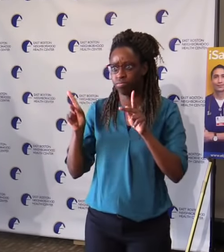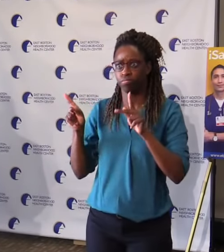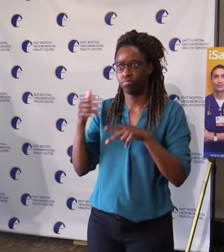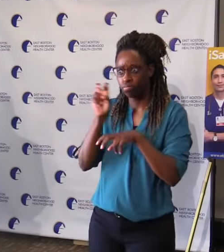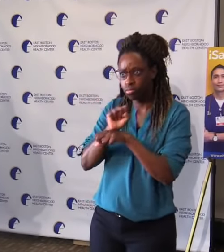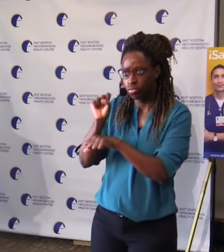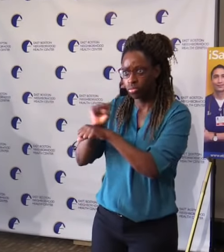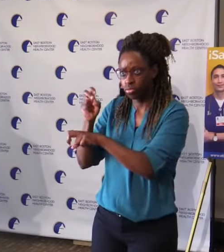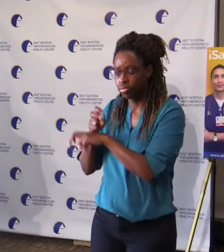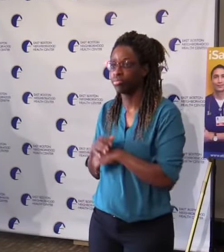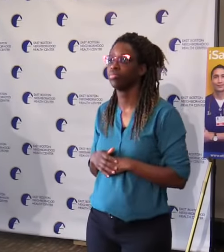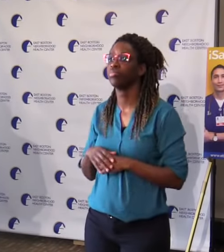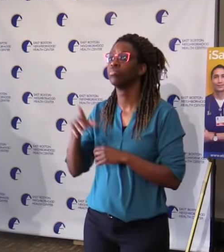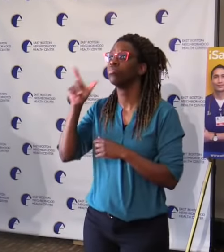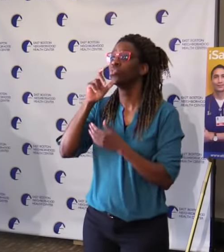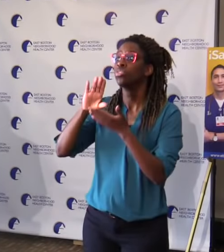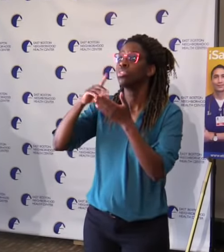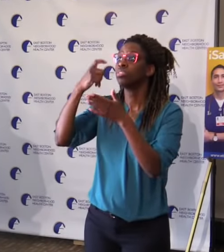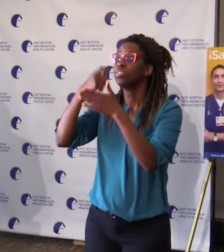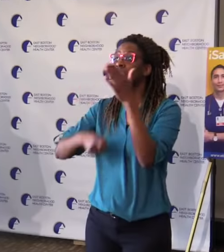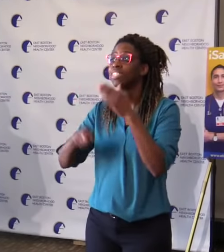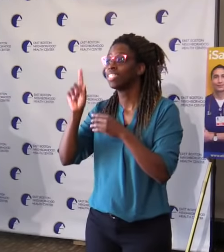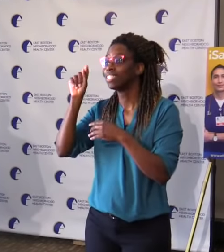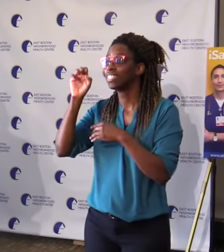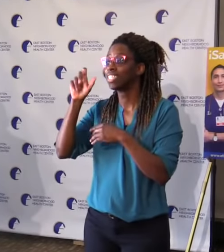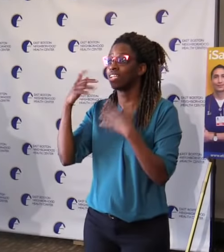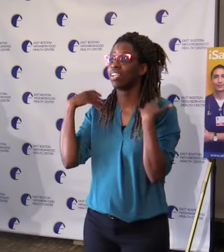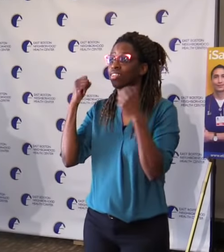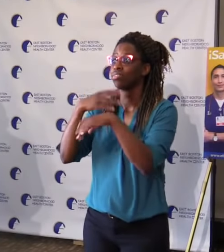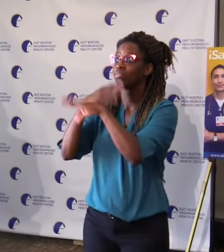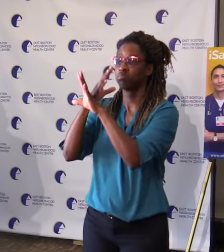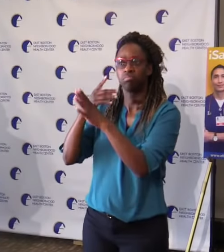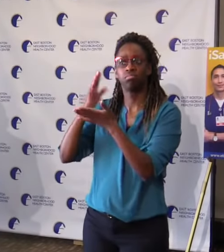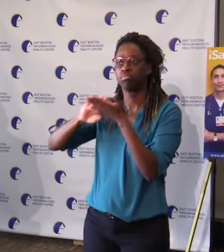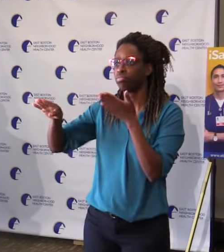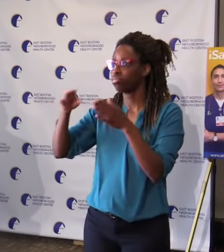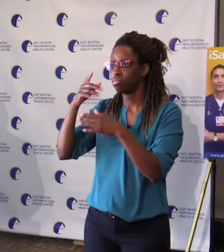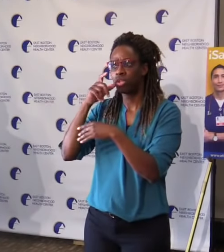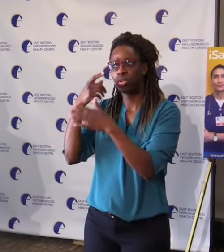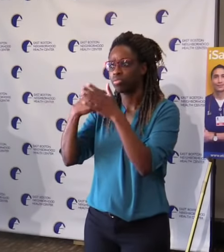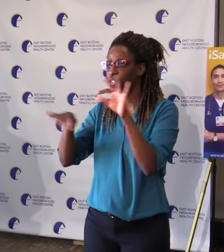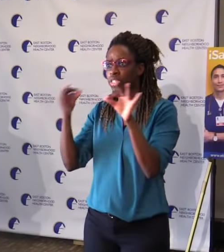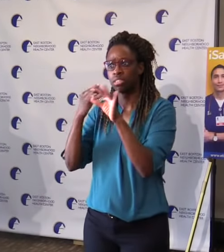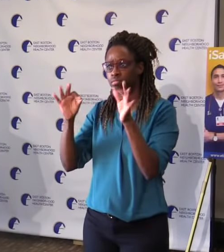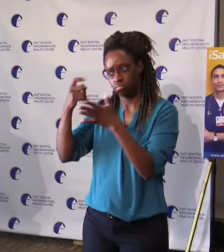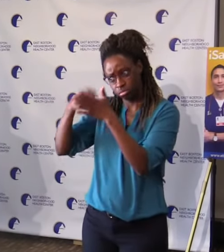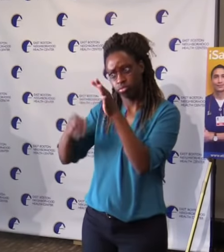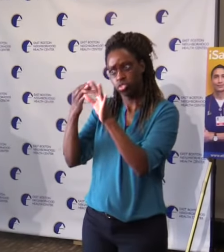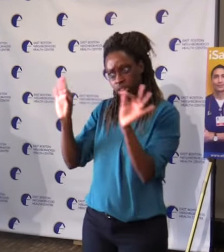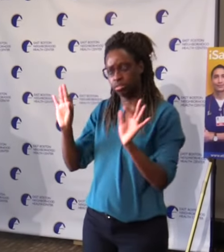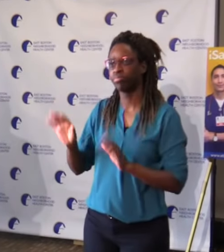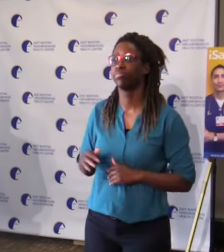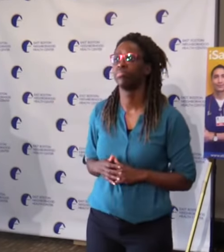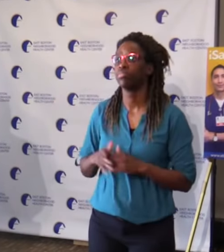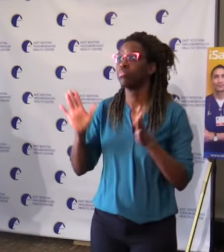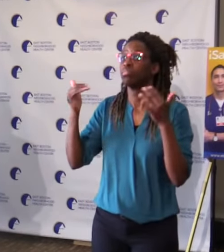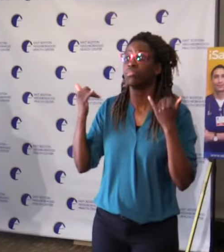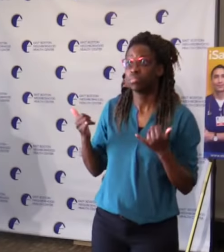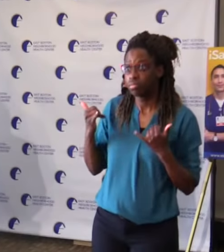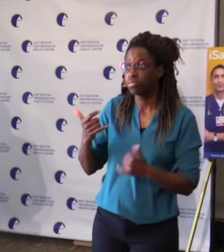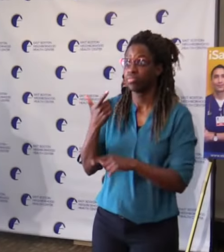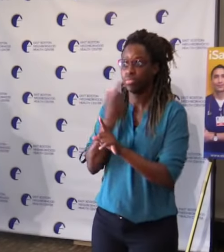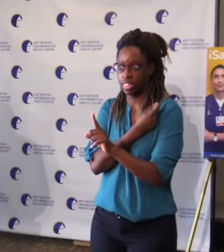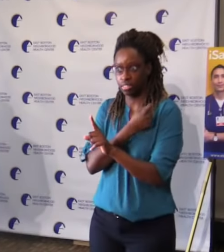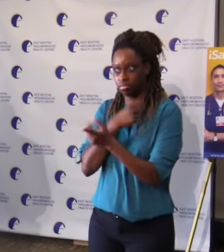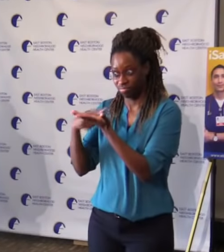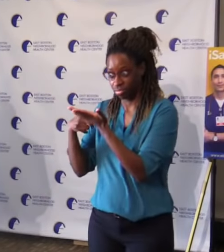testing, treatment, and now vaccines to ensure access to care. We, in cooperation with secretary Sutter's,